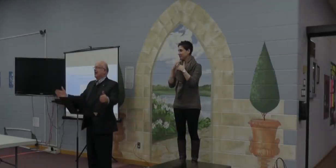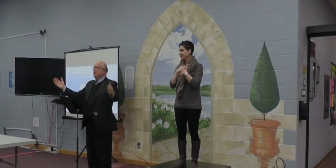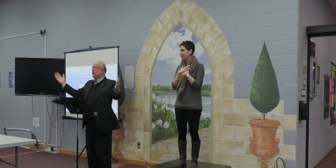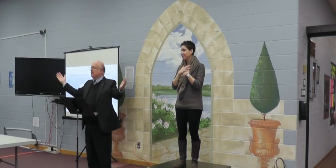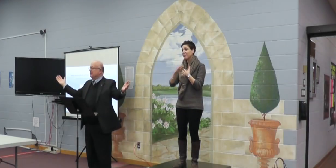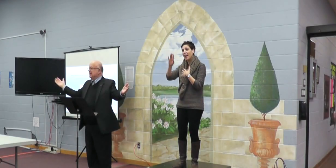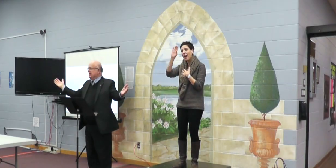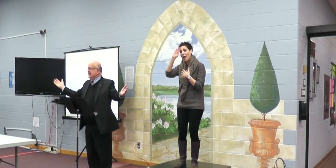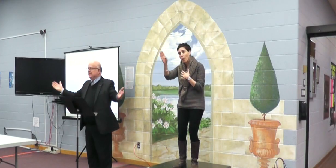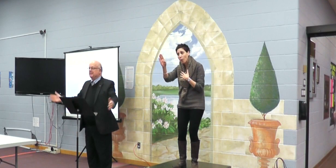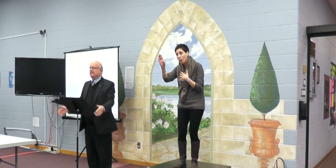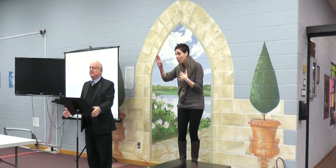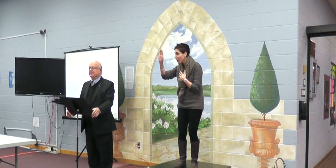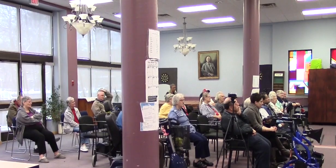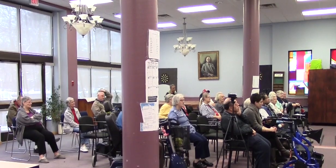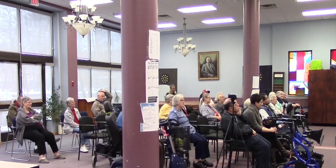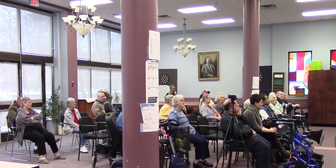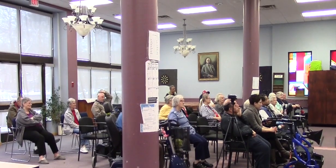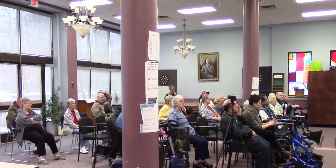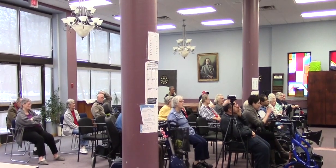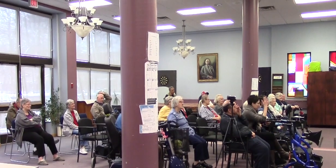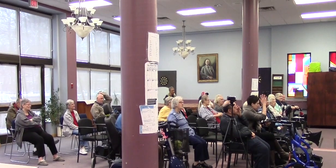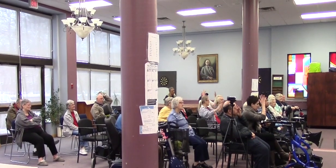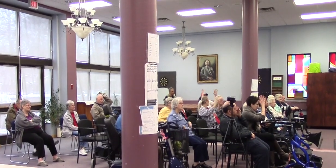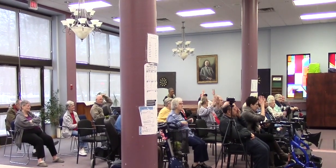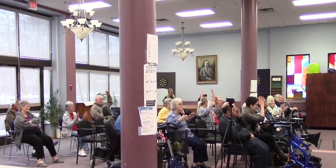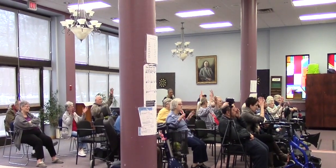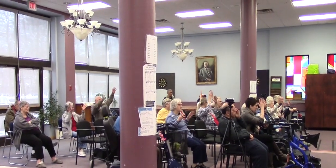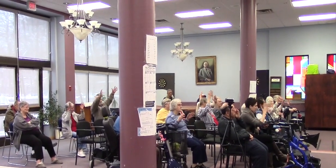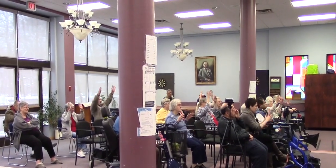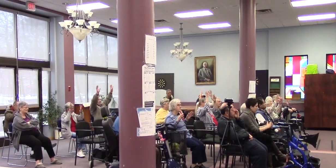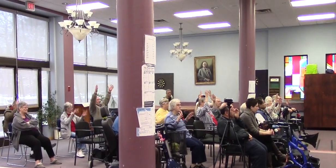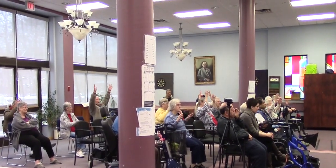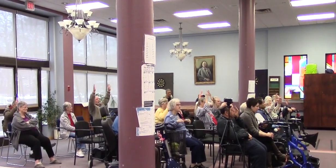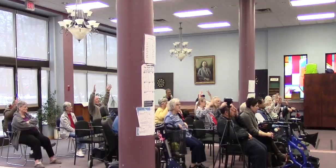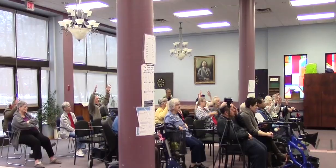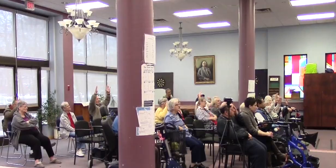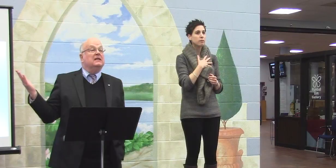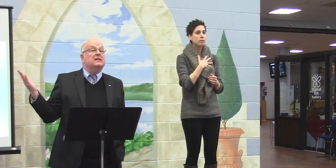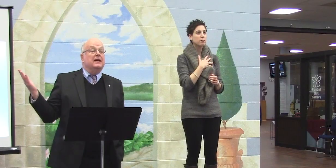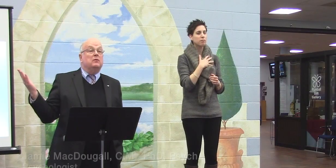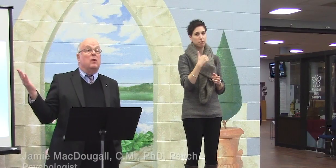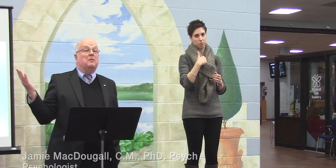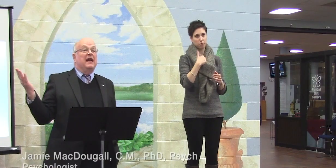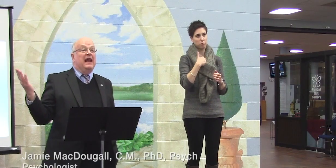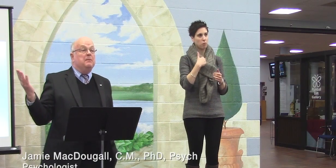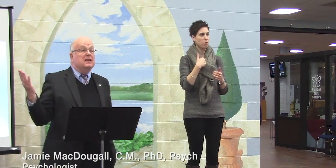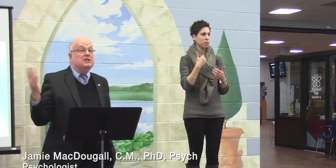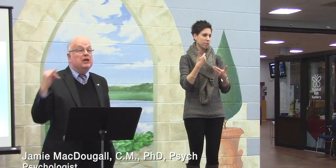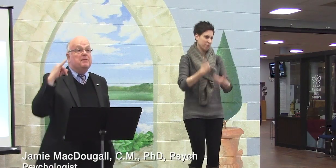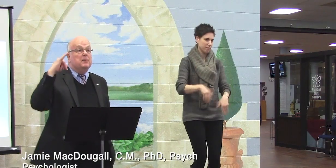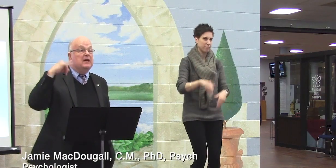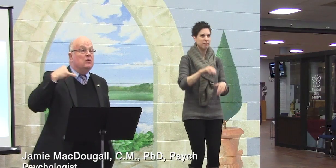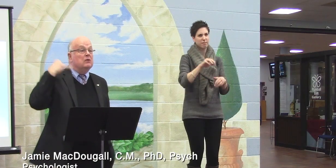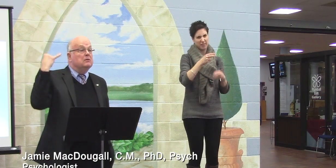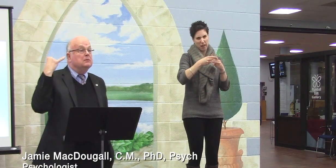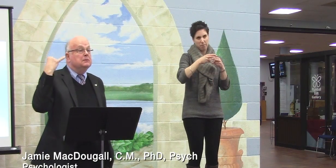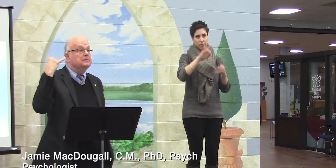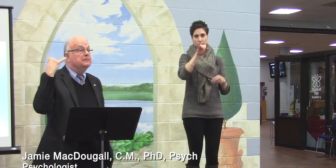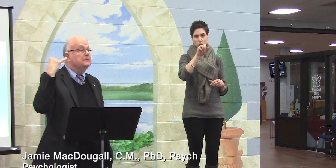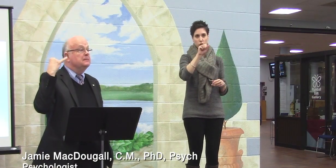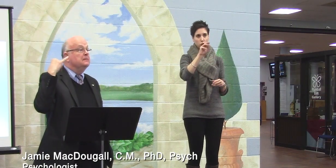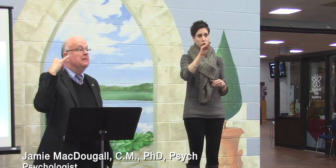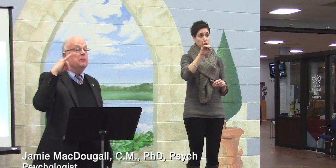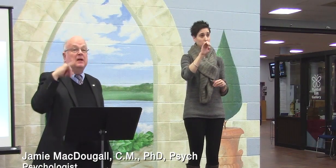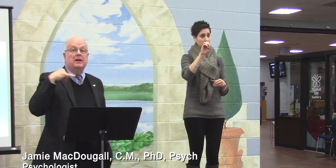Hello everybody, so I've already said what my name is, Jamie McDougall,